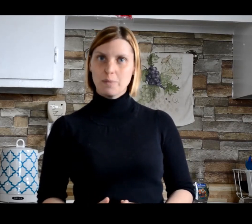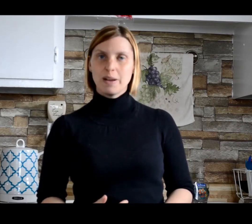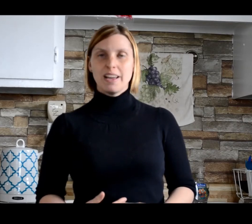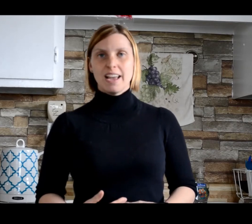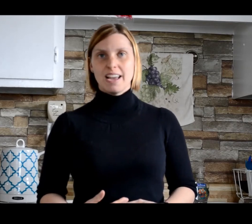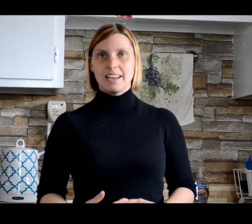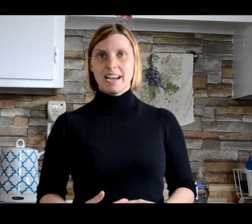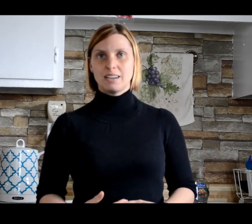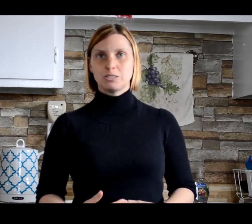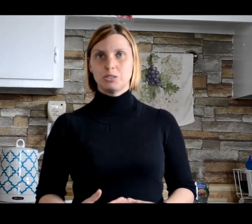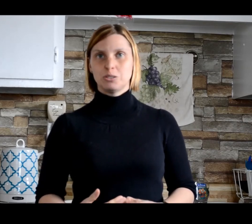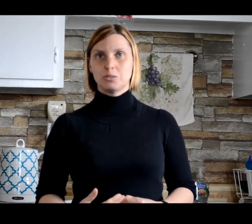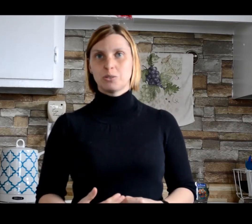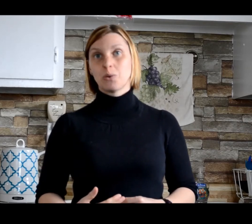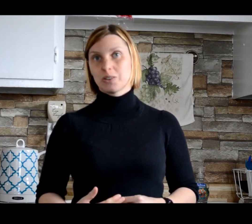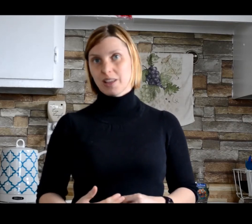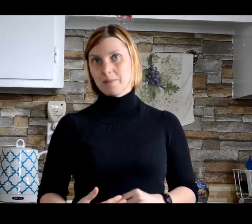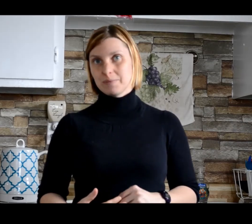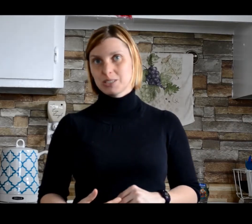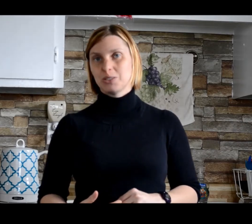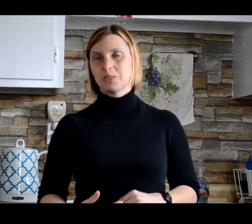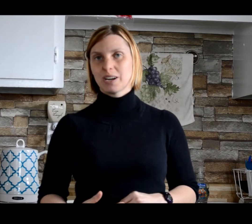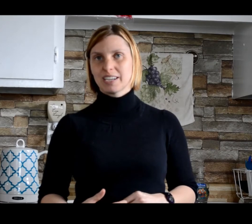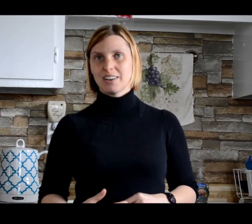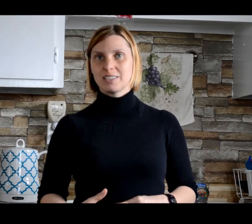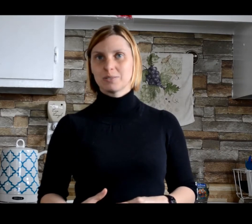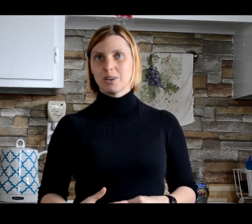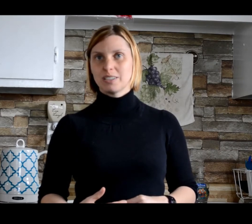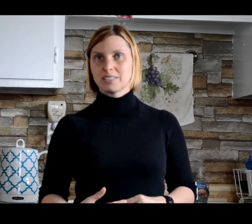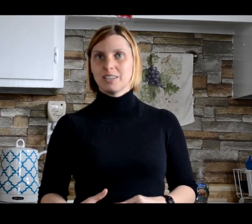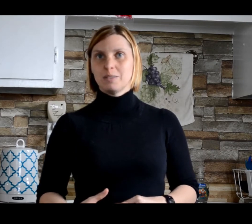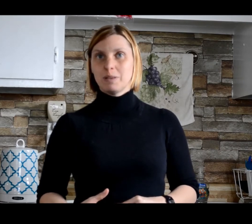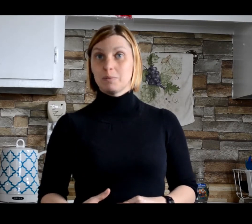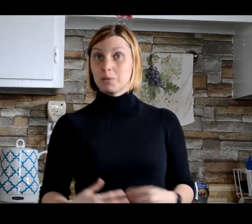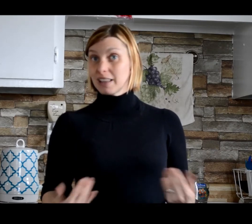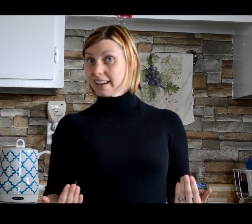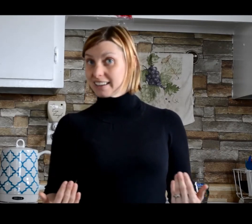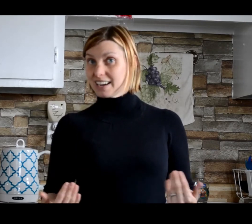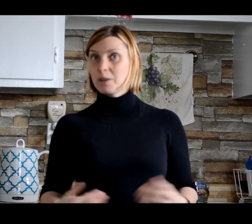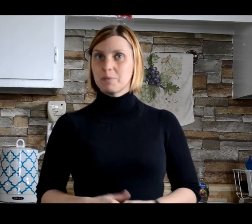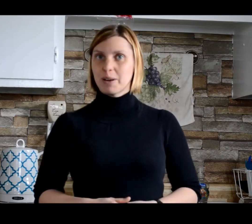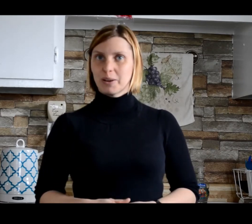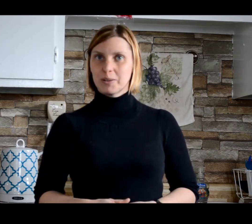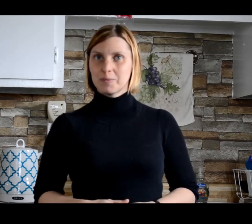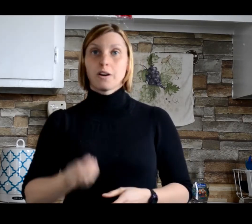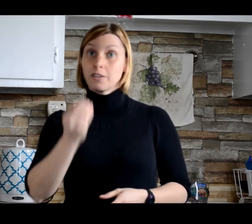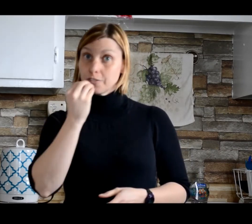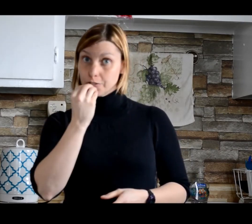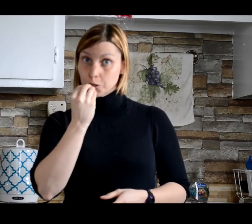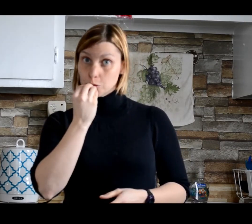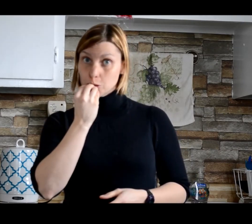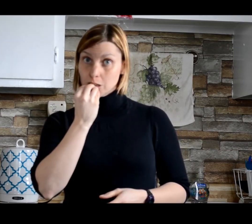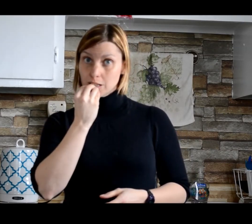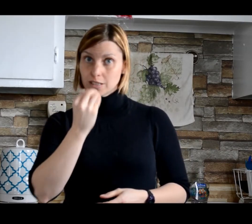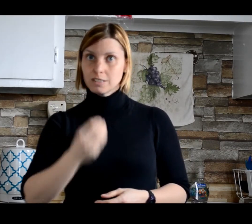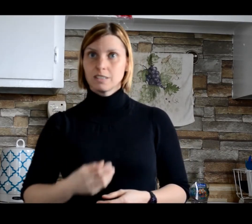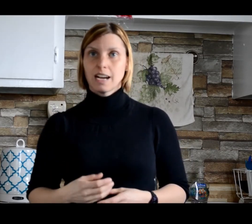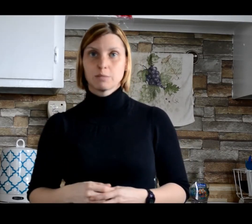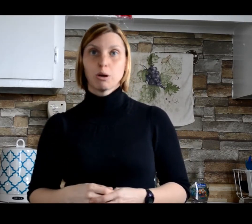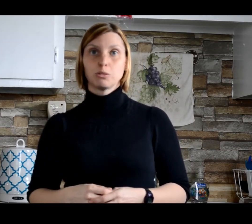and how to order them so you can recognize what people would like and help them better. Food as opposed